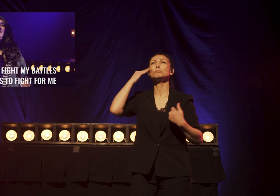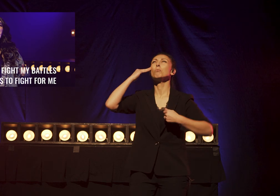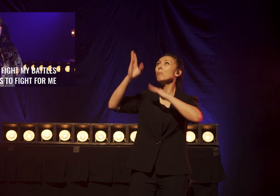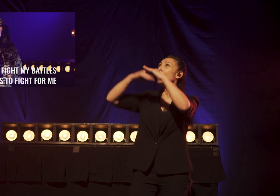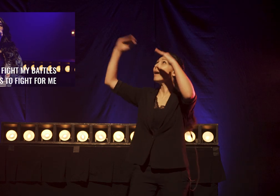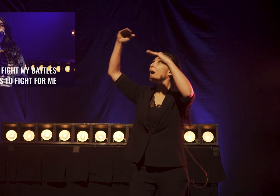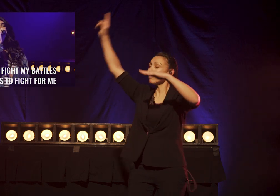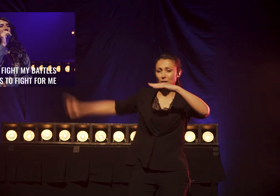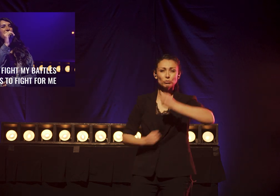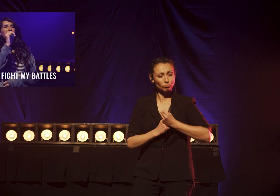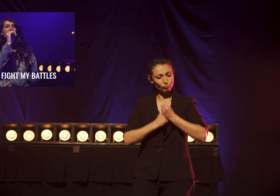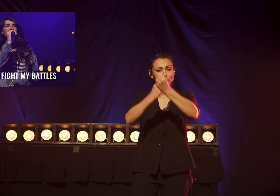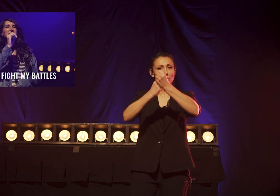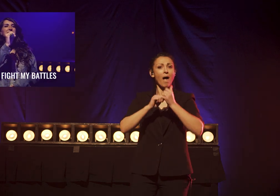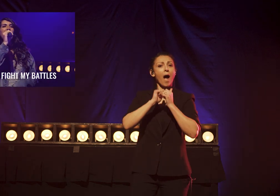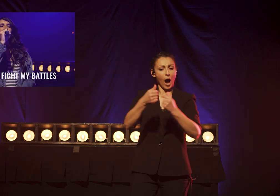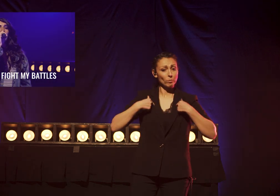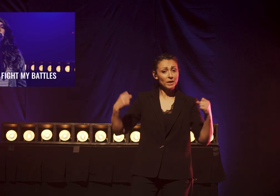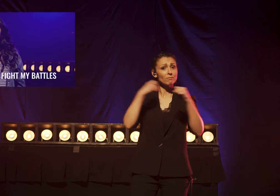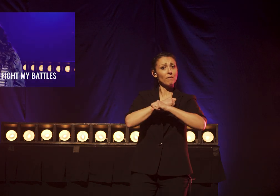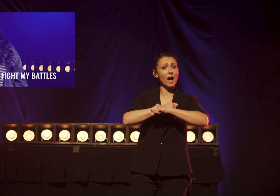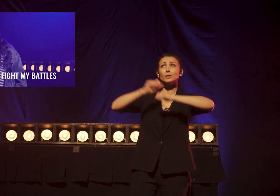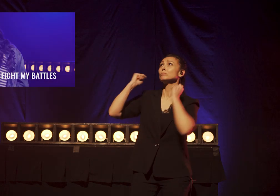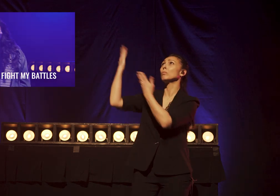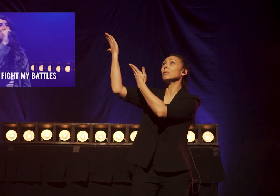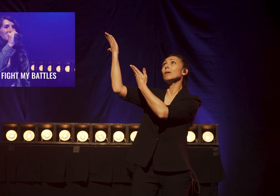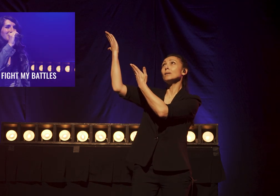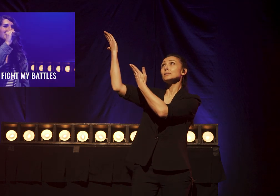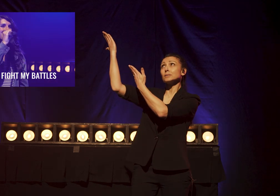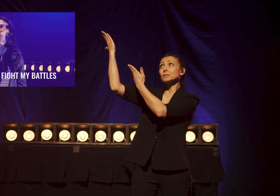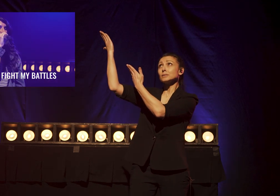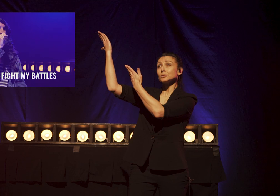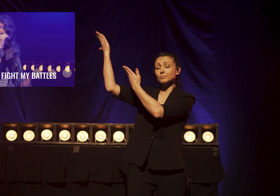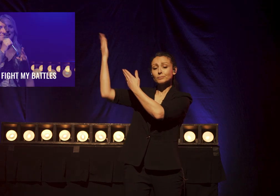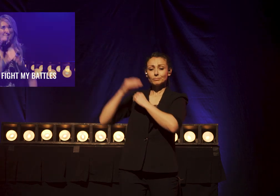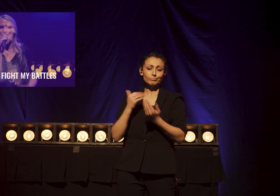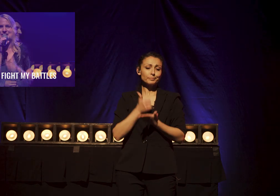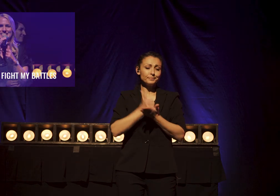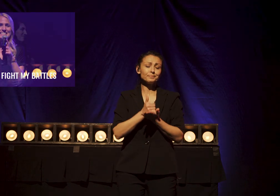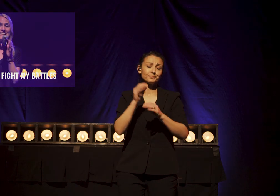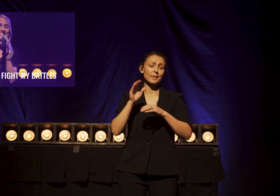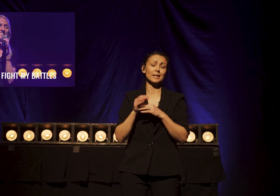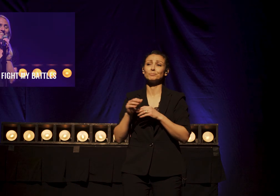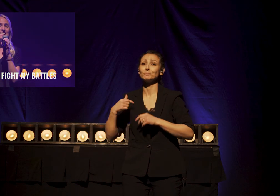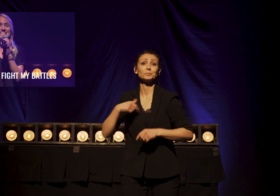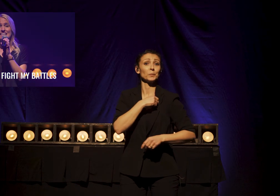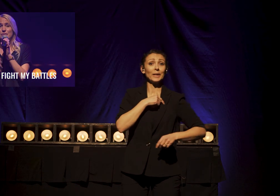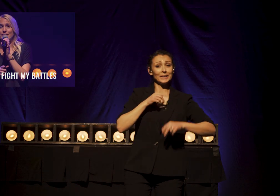Heaven comes to fight for me This is how I fight my battles Amen, church. This is how we